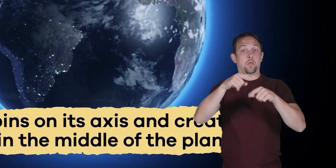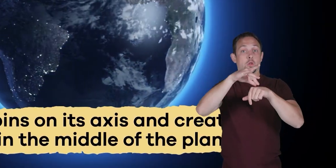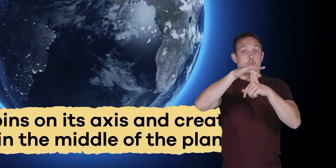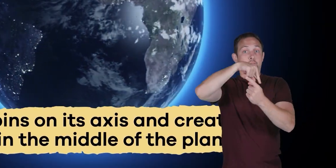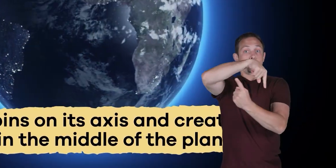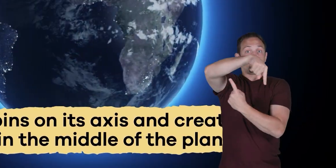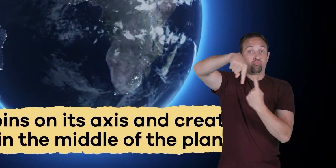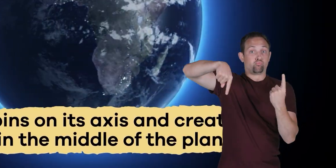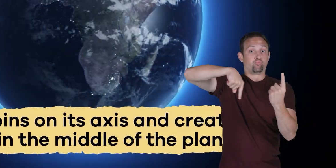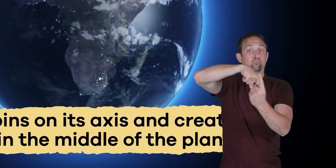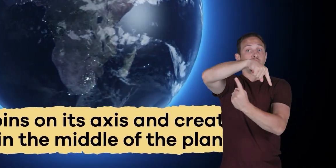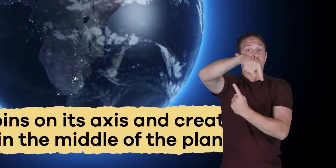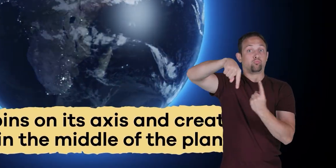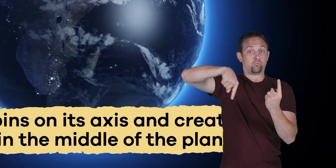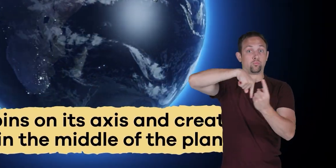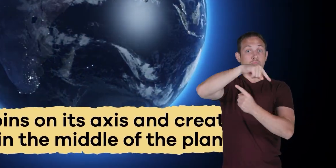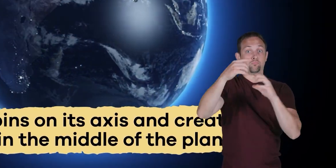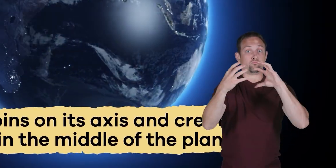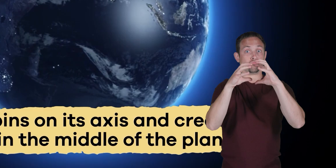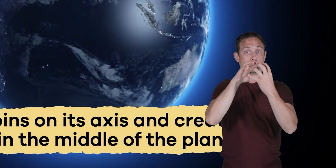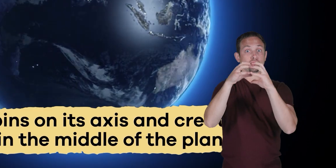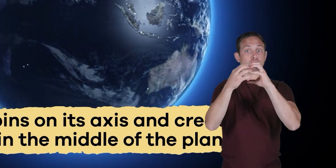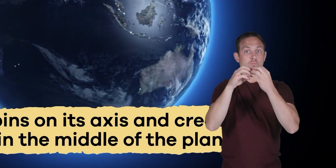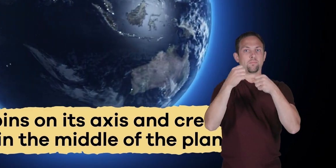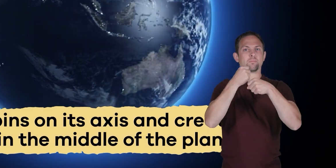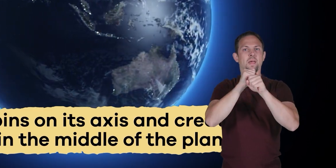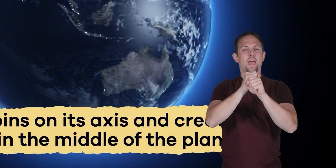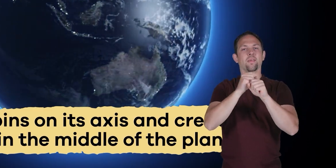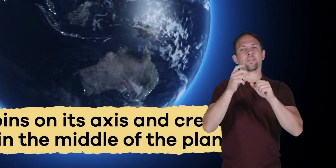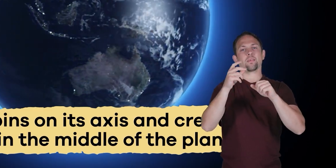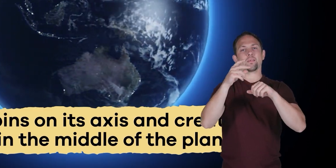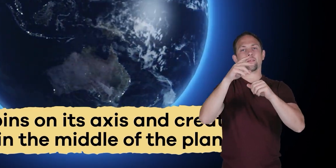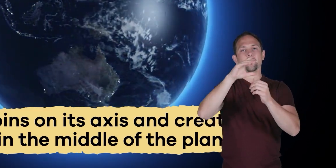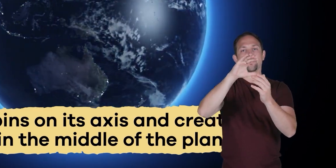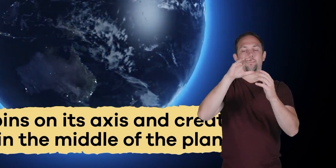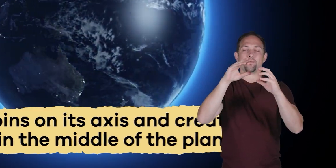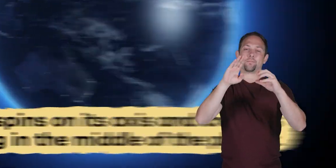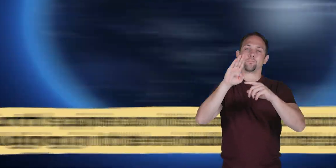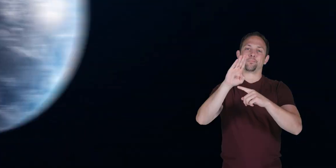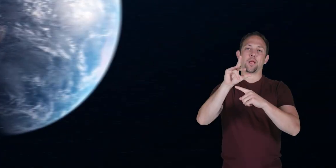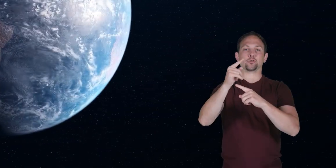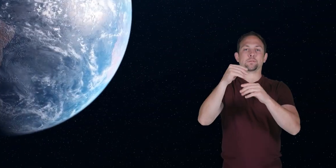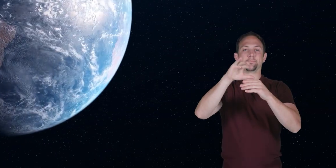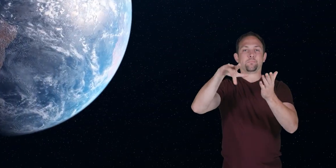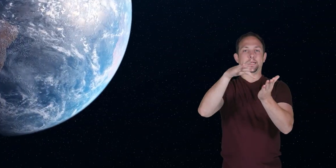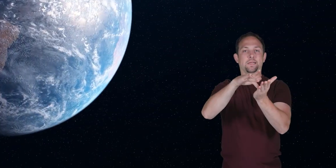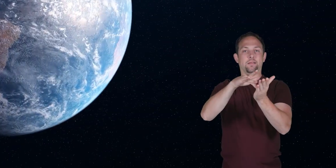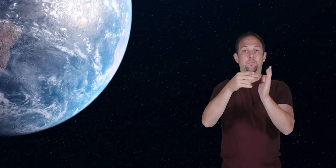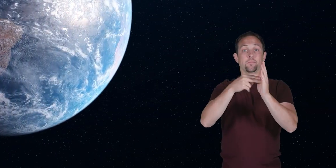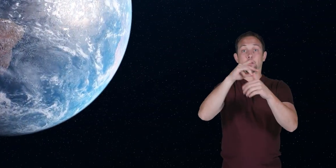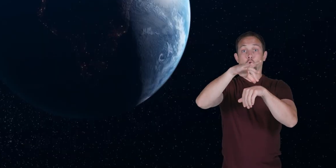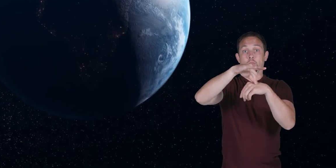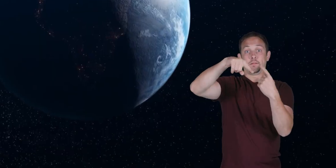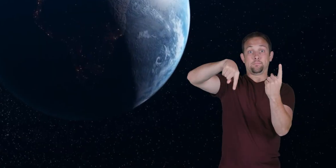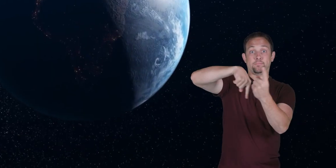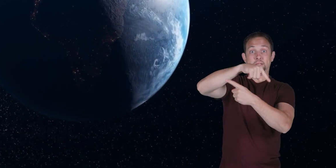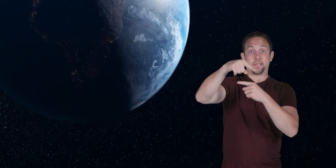spins on its axis and creates bulging in the middle of the planet as the earth spins its rotation